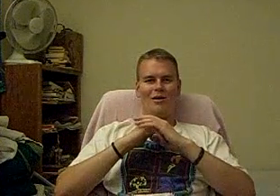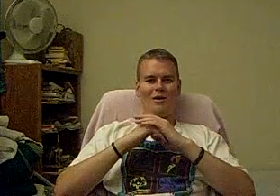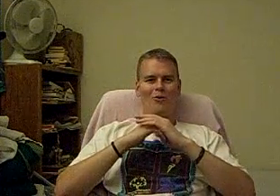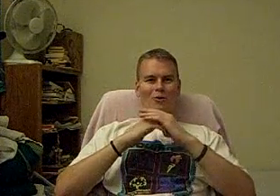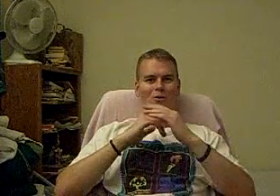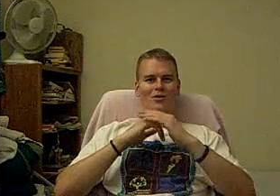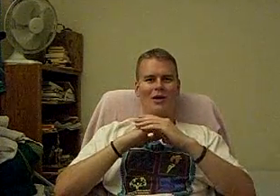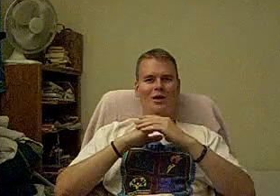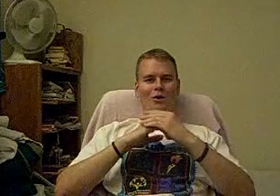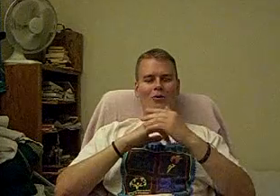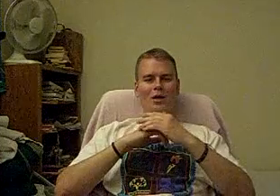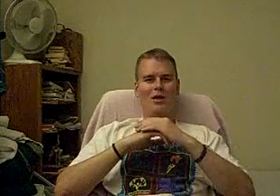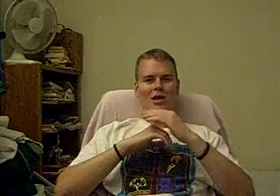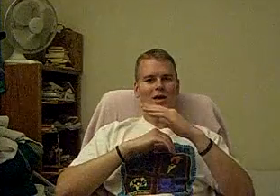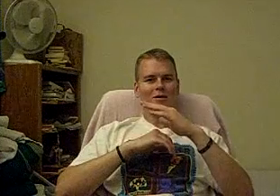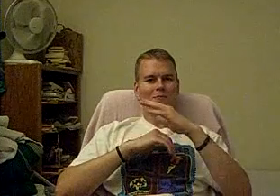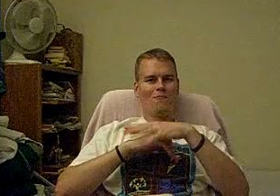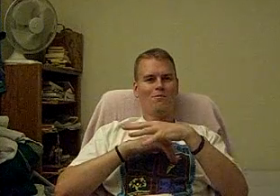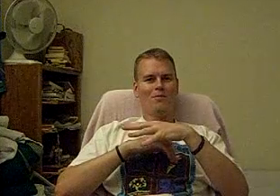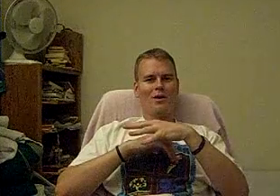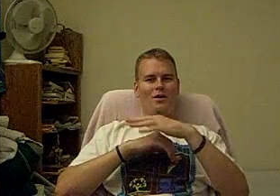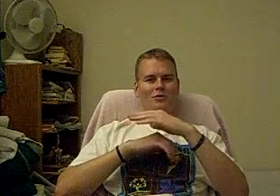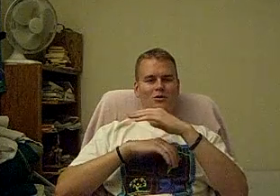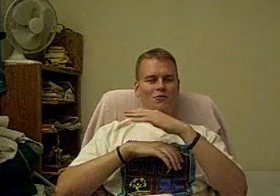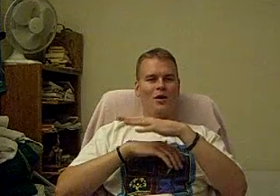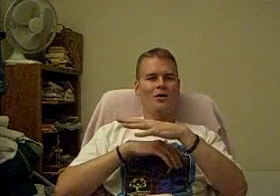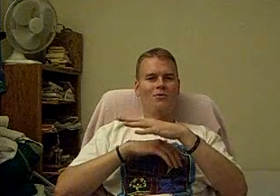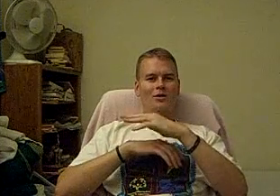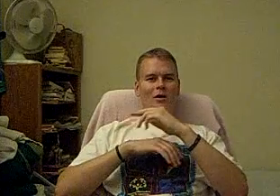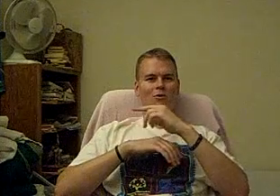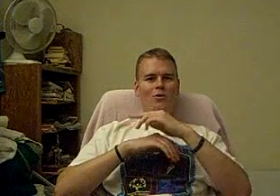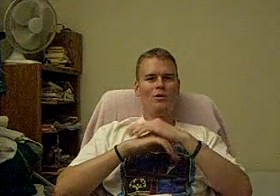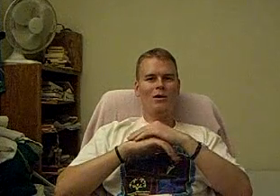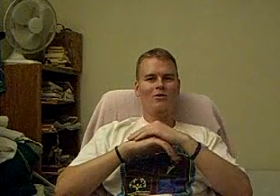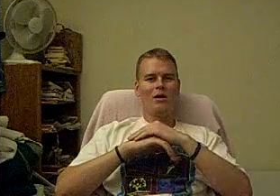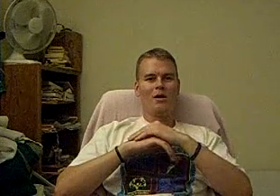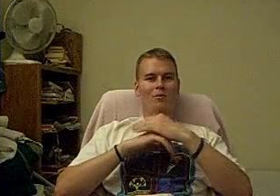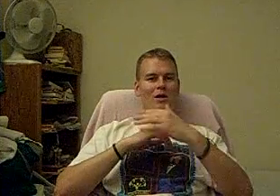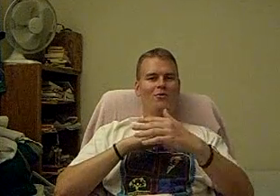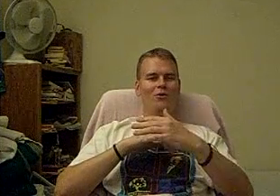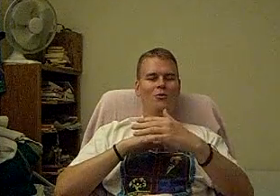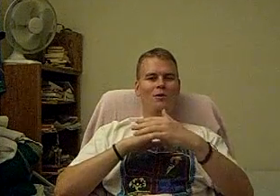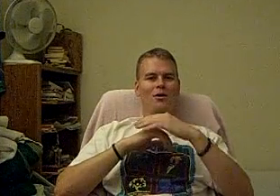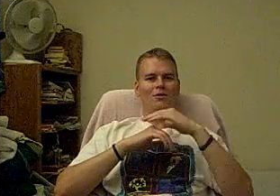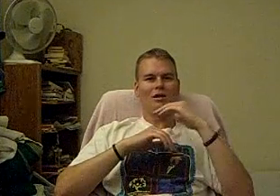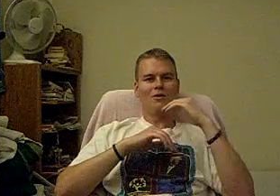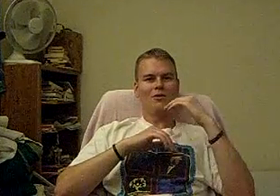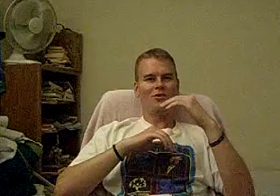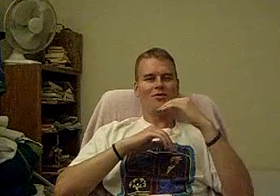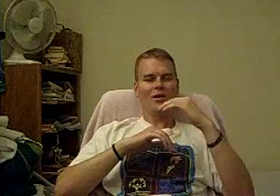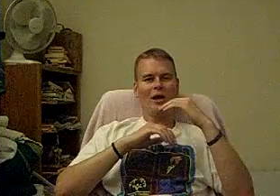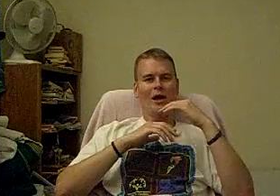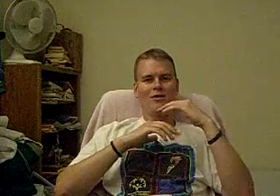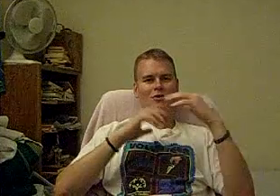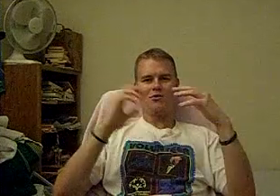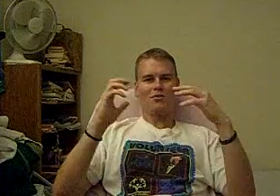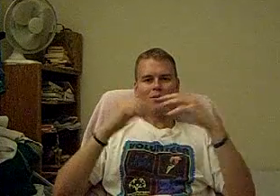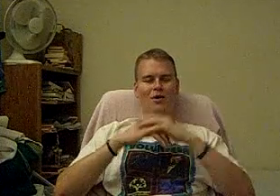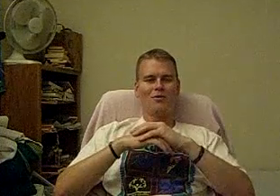You know, or the person that, you know, oh, they, they, uh, just failed in two of these, but they still win because they just consistently had just some of the best,